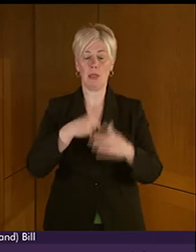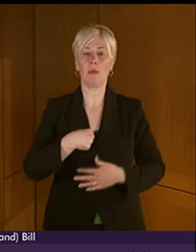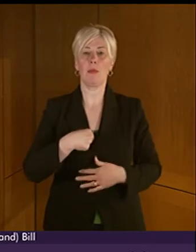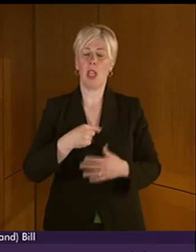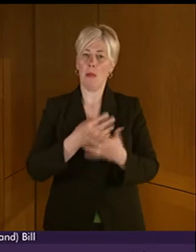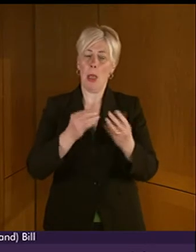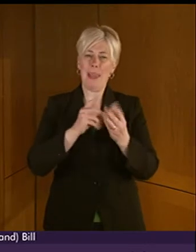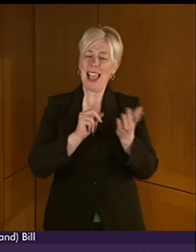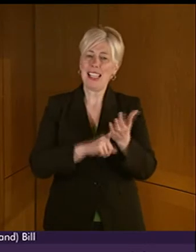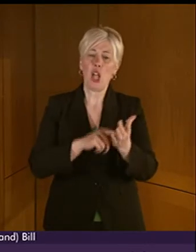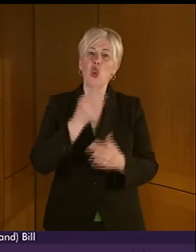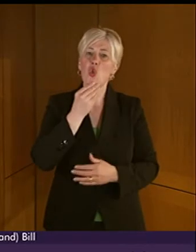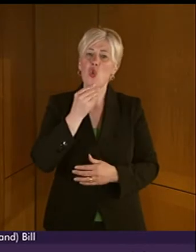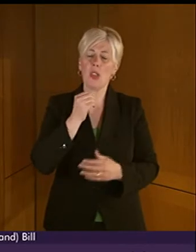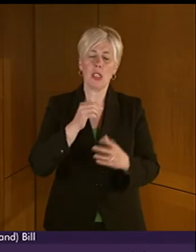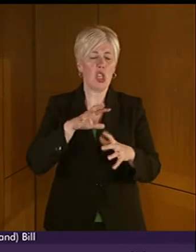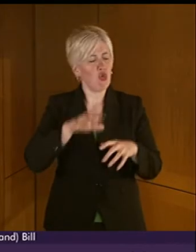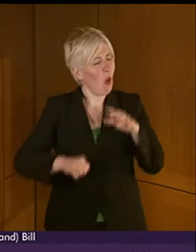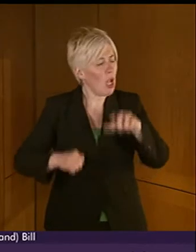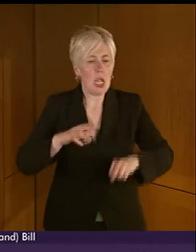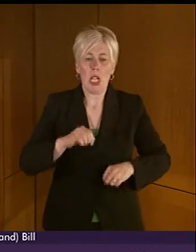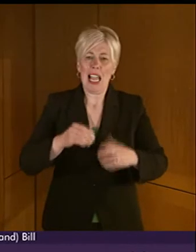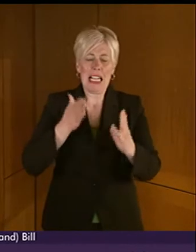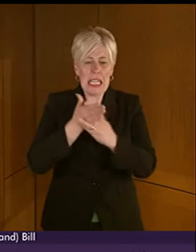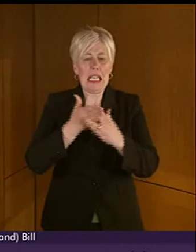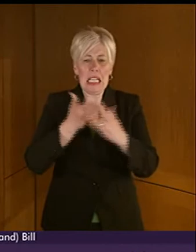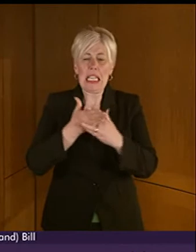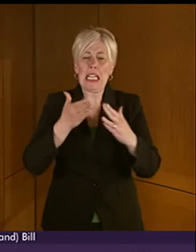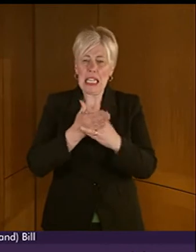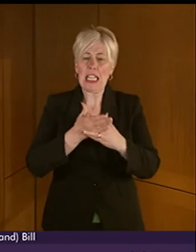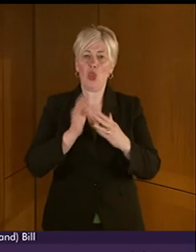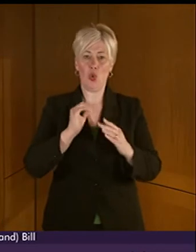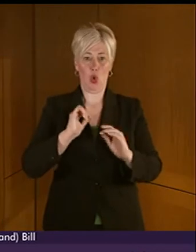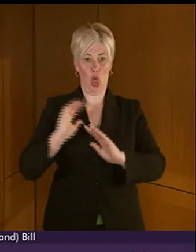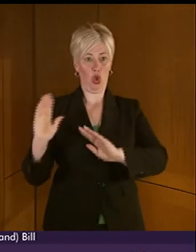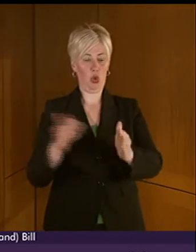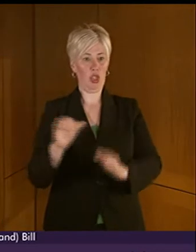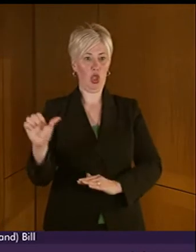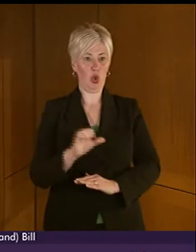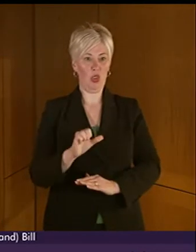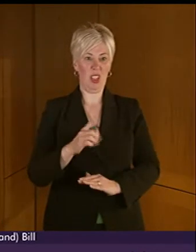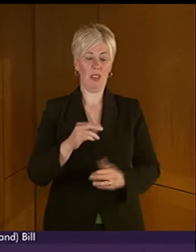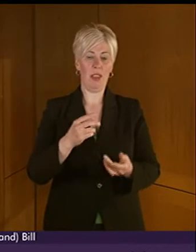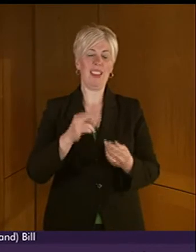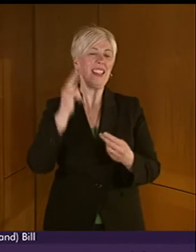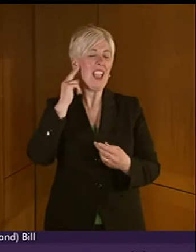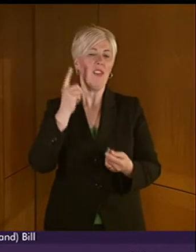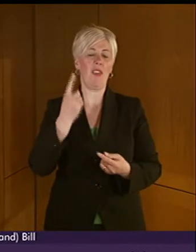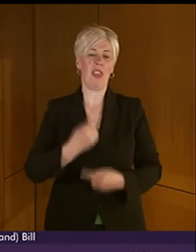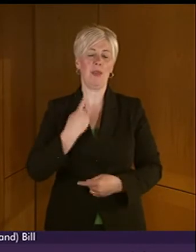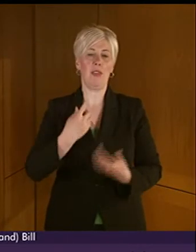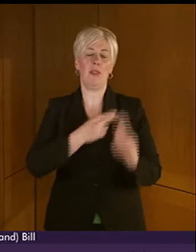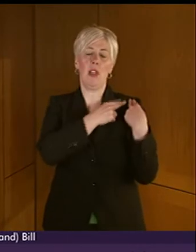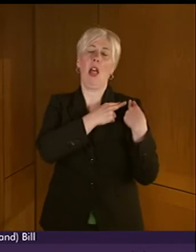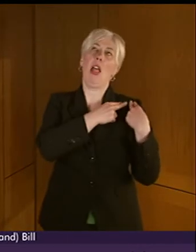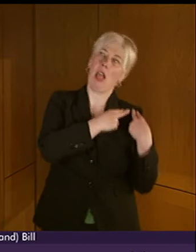struggle to get the services they are entitled to. And sometimes it falls to them to make it easier for public services to respond. Like